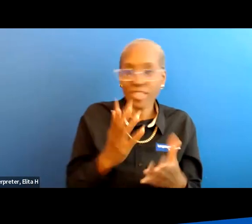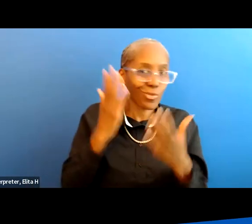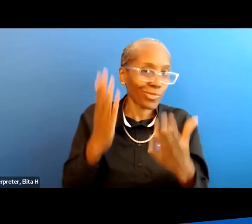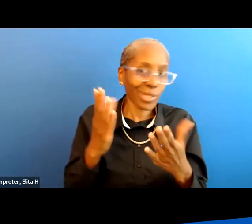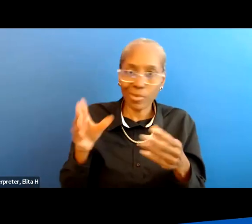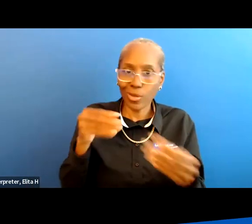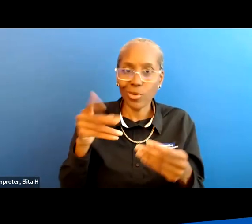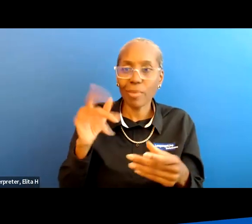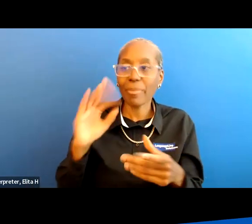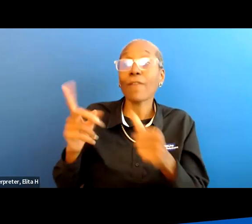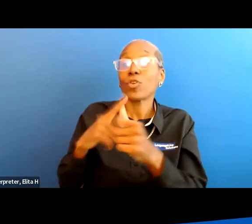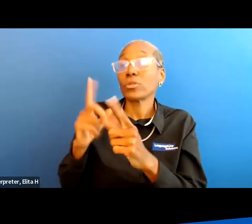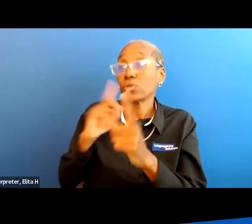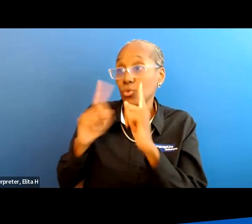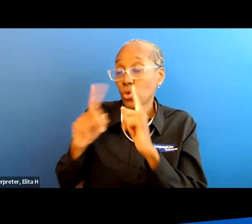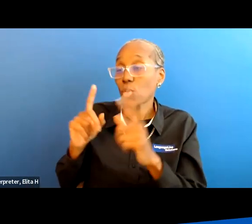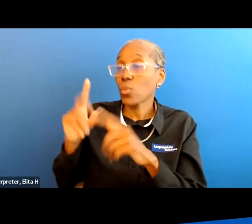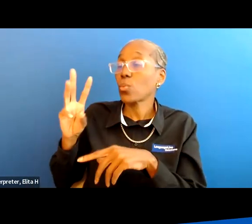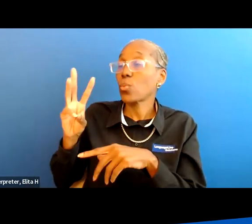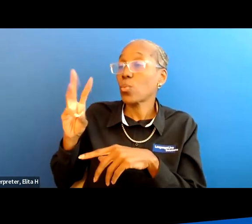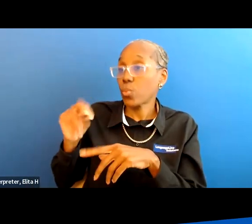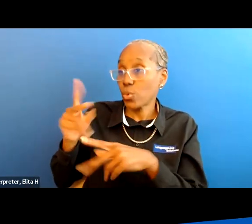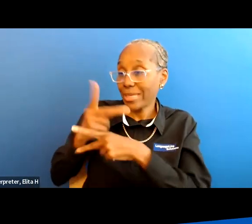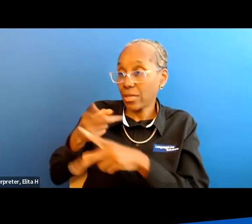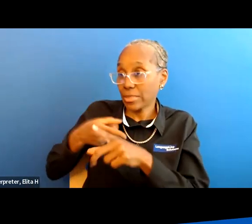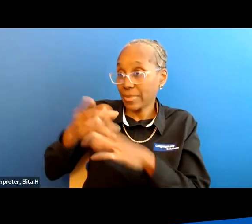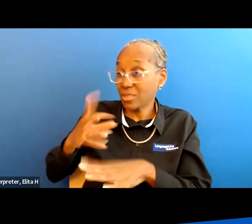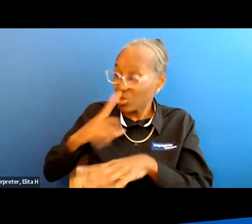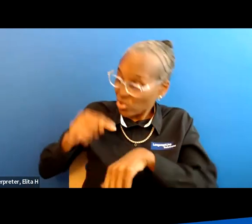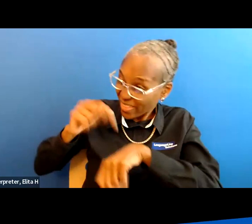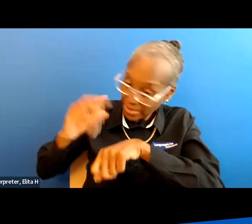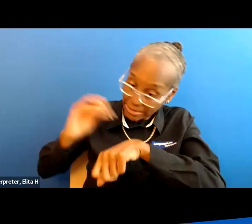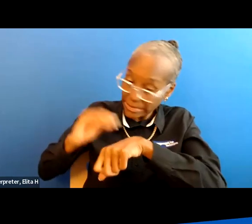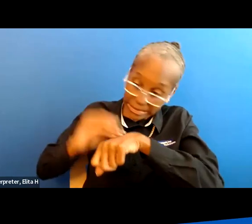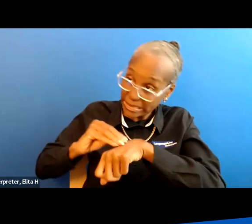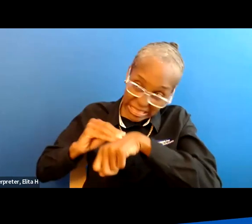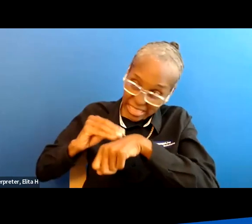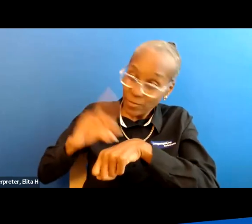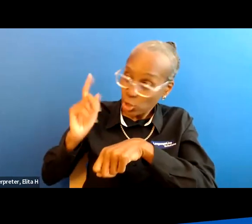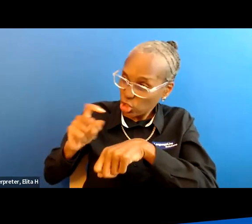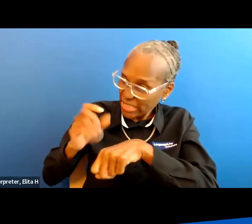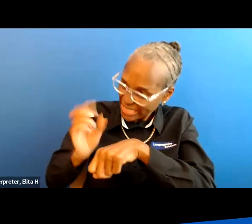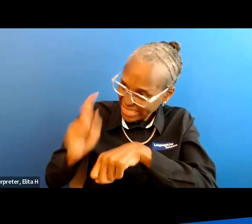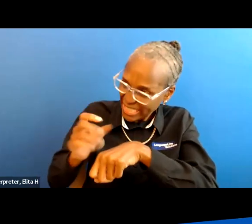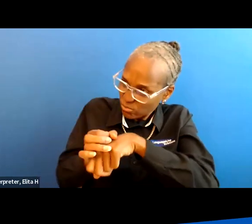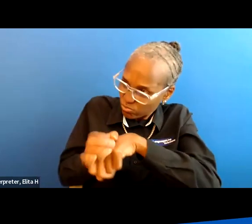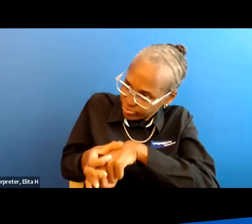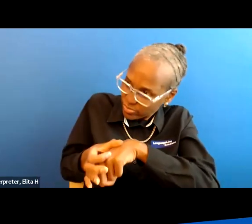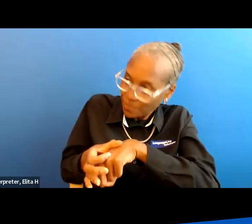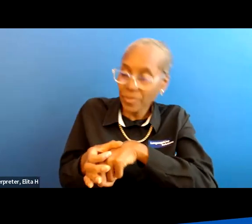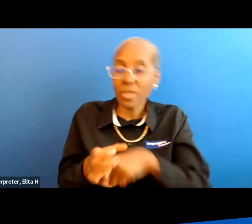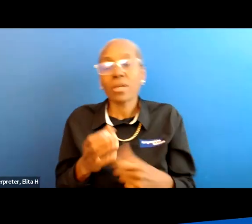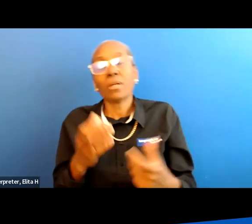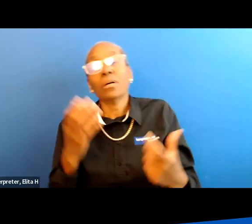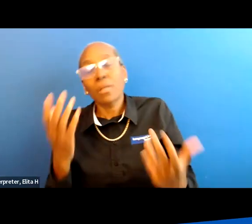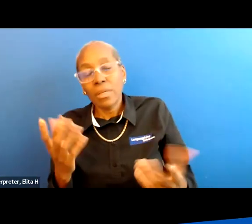that without you talking to your wound care specialist to make sure that that is uh what is needed so there might be